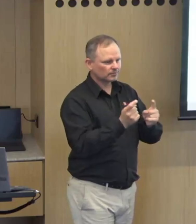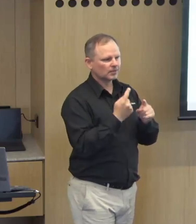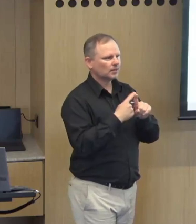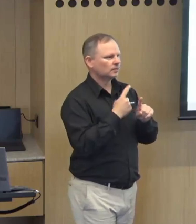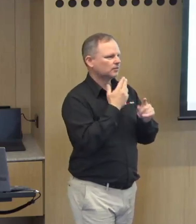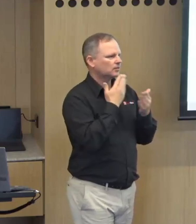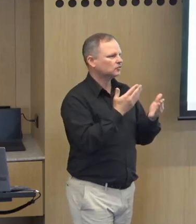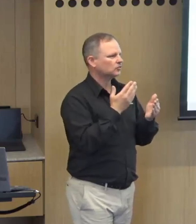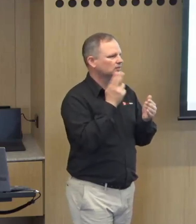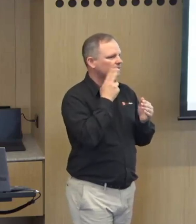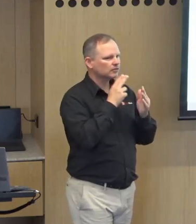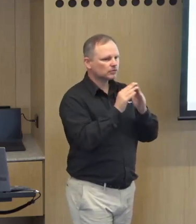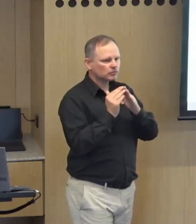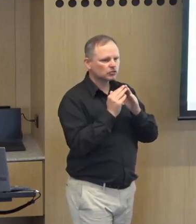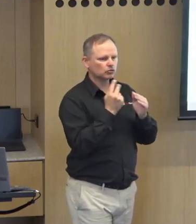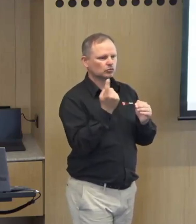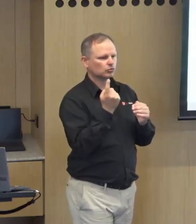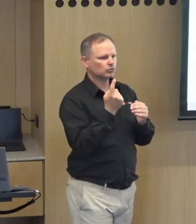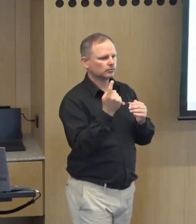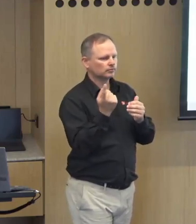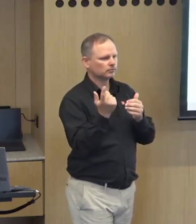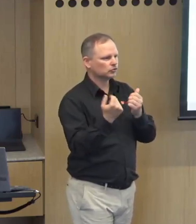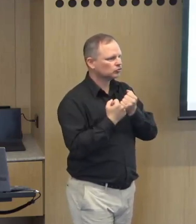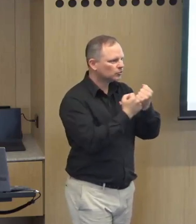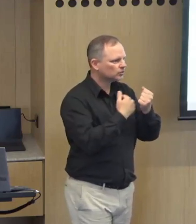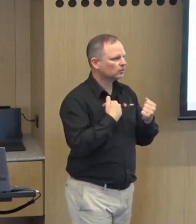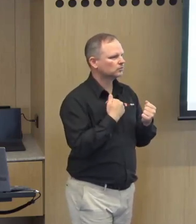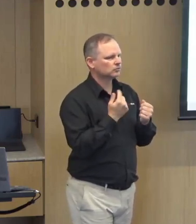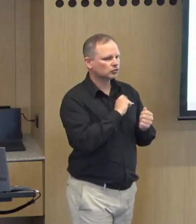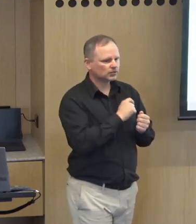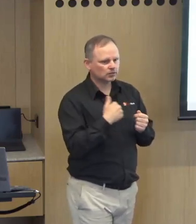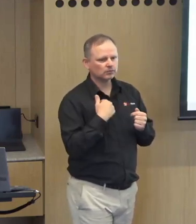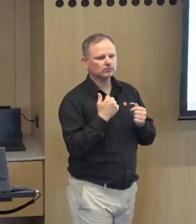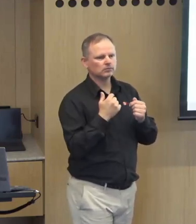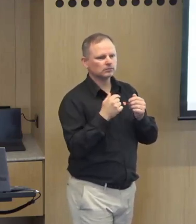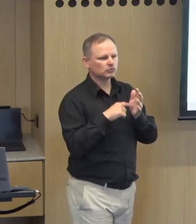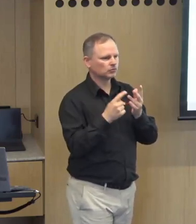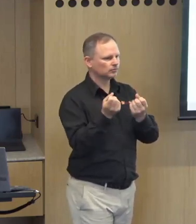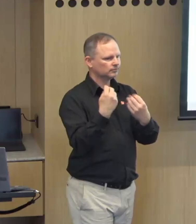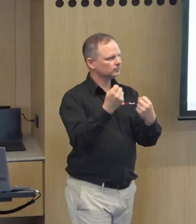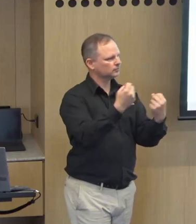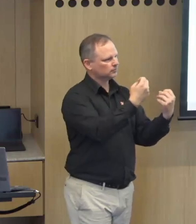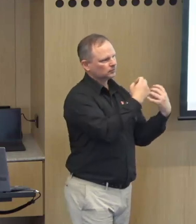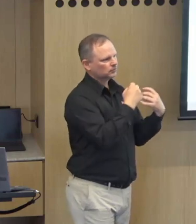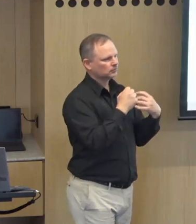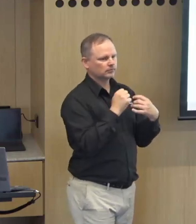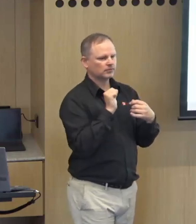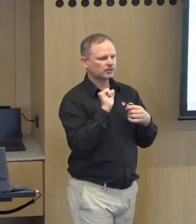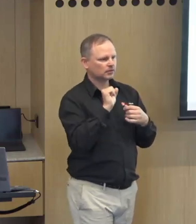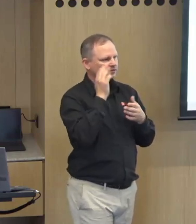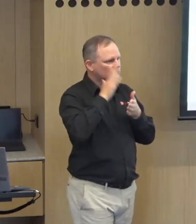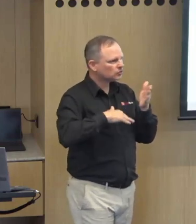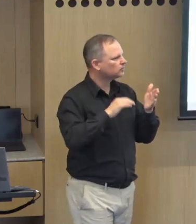and of course to all of you that are here members of the deaf community who have supported me and deaf victoria and have trusted